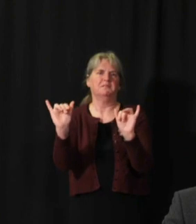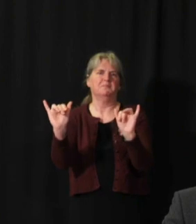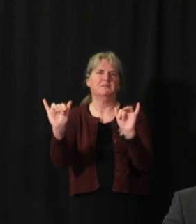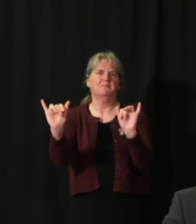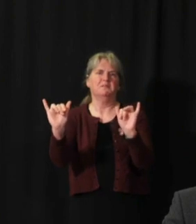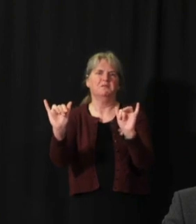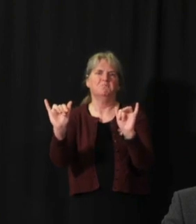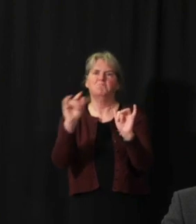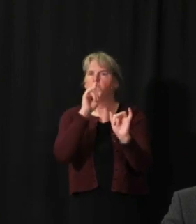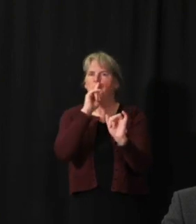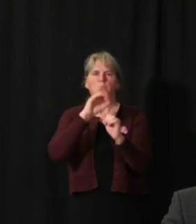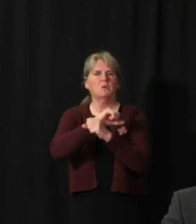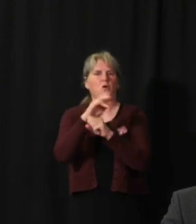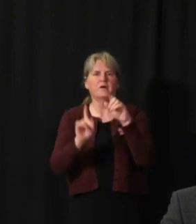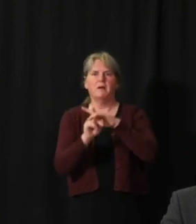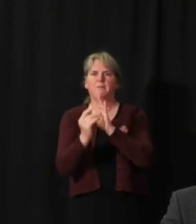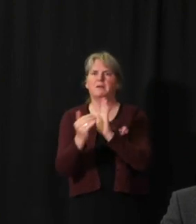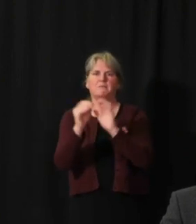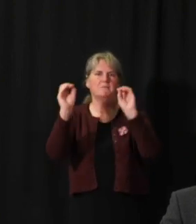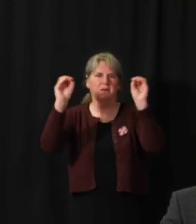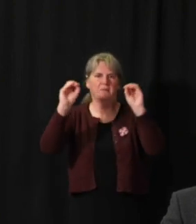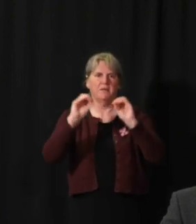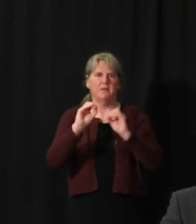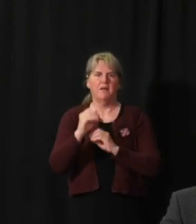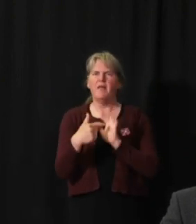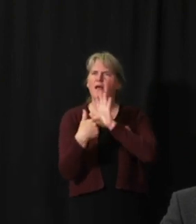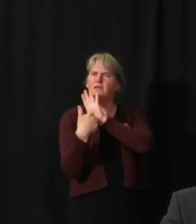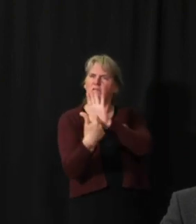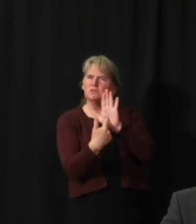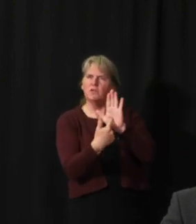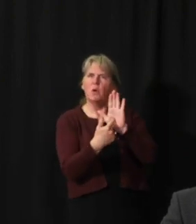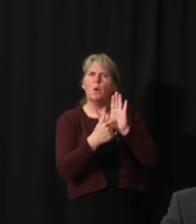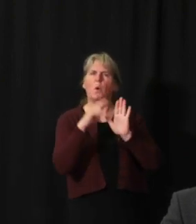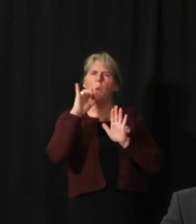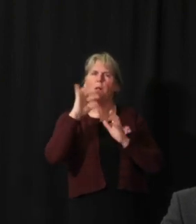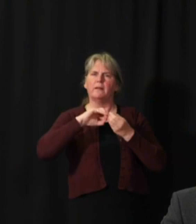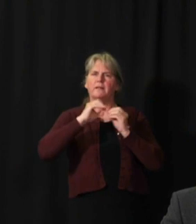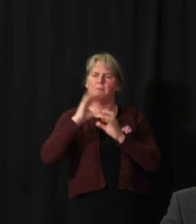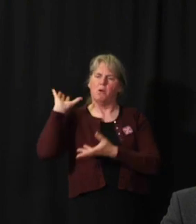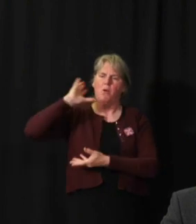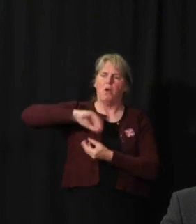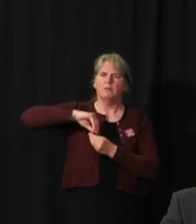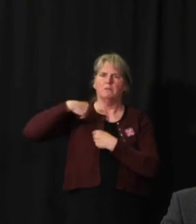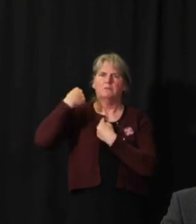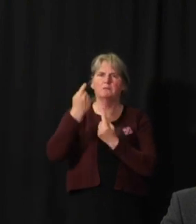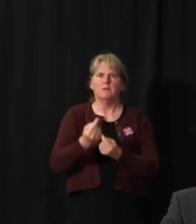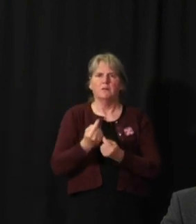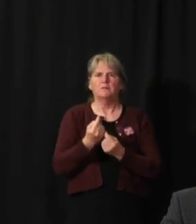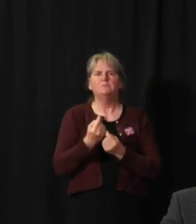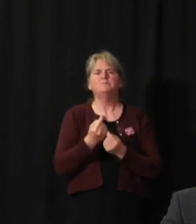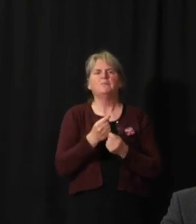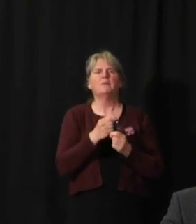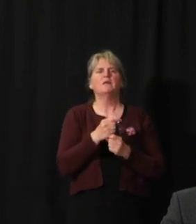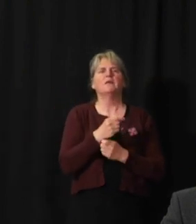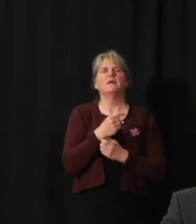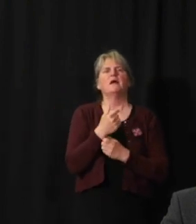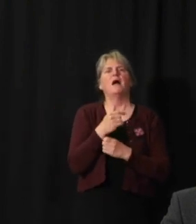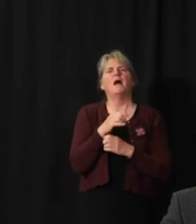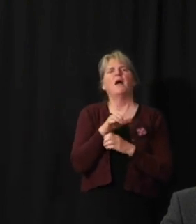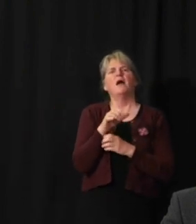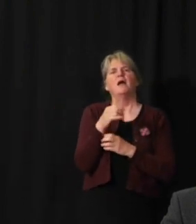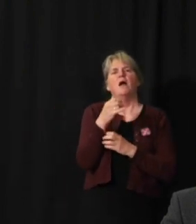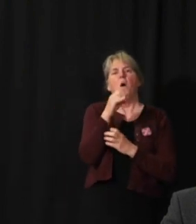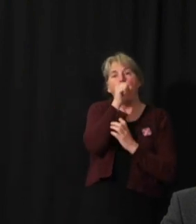level. So this is one way of portraying totals, active cases, which here are